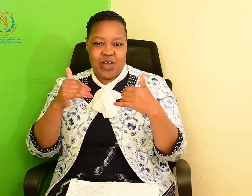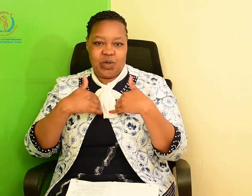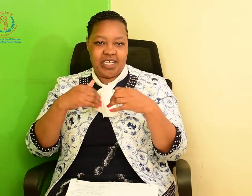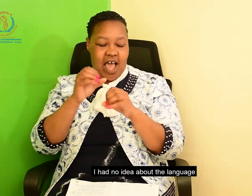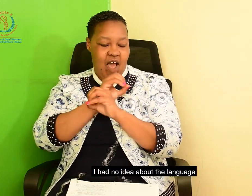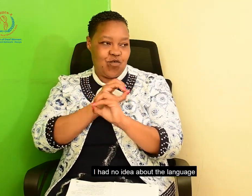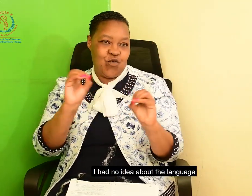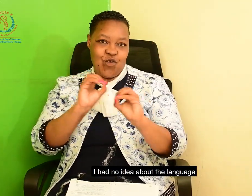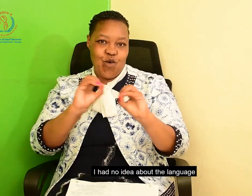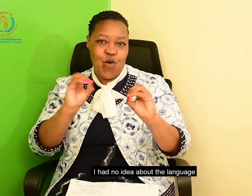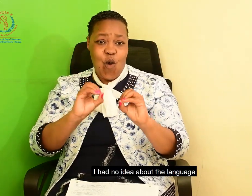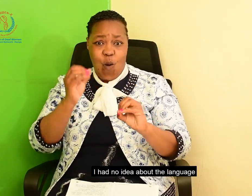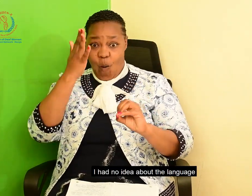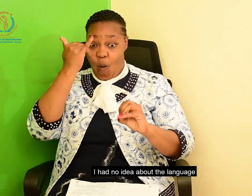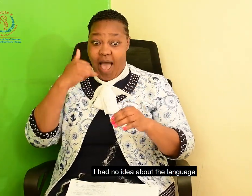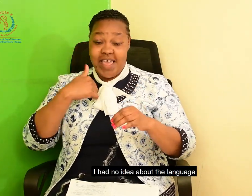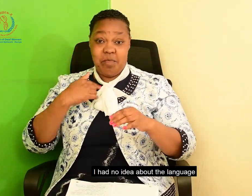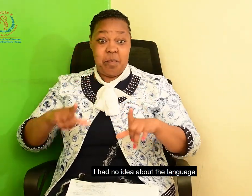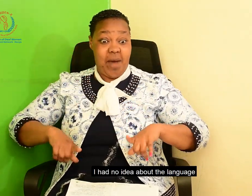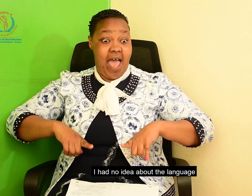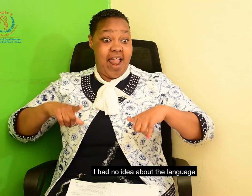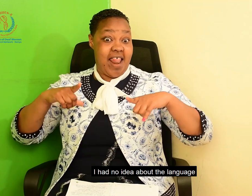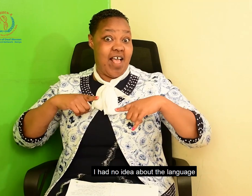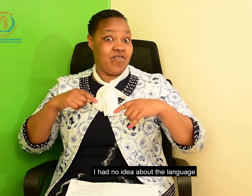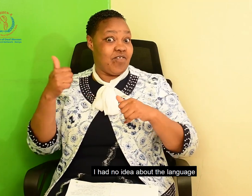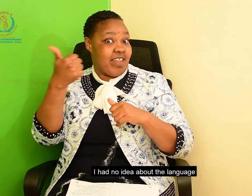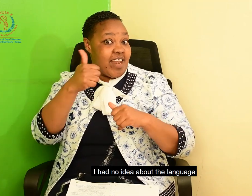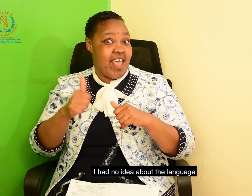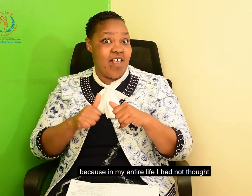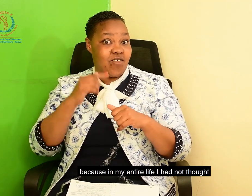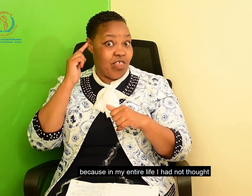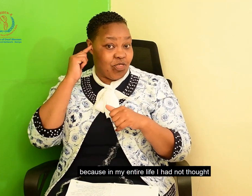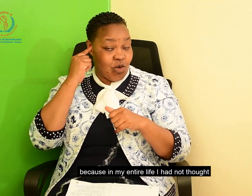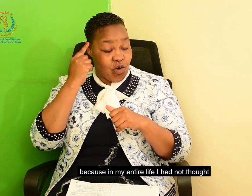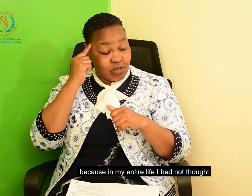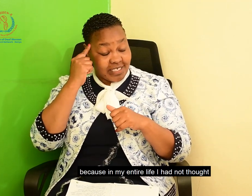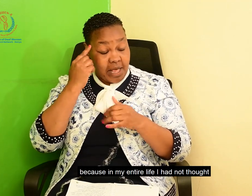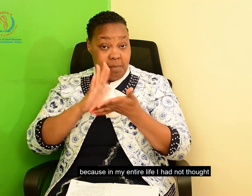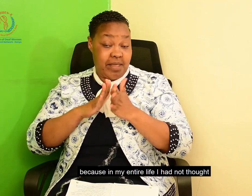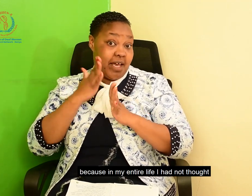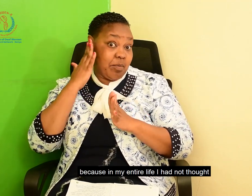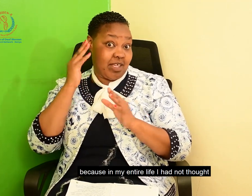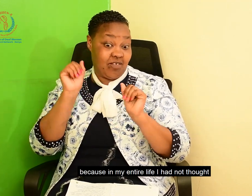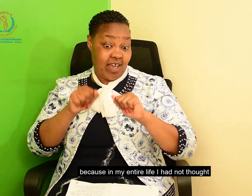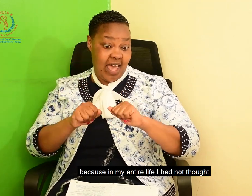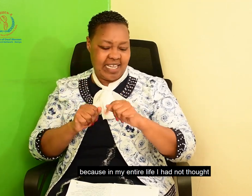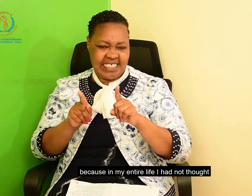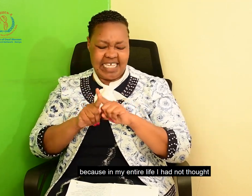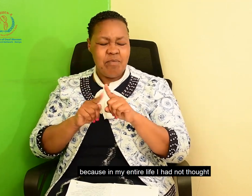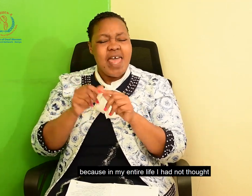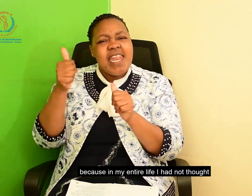I had no idea about the language, because in my entire life, never thought